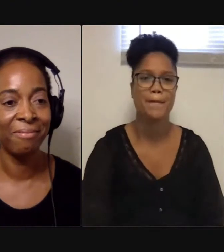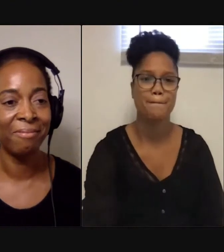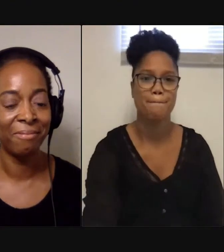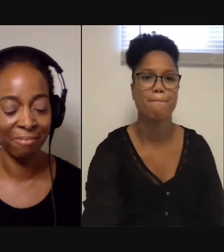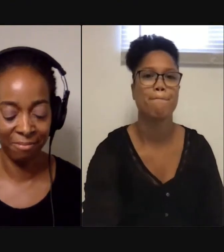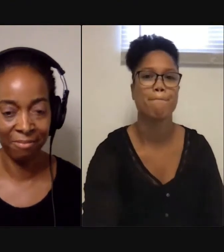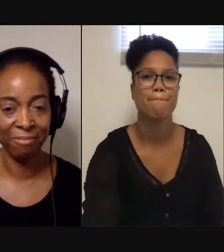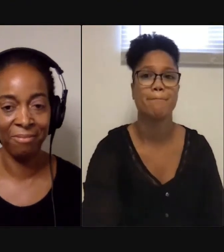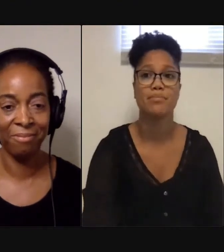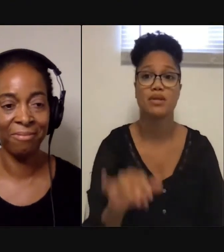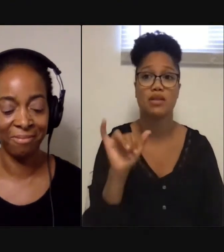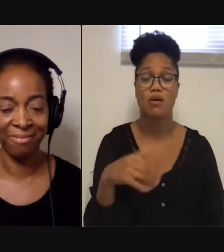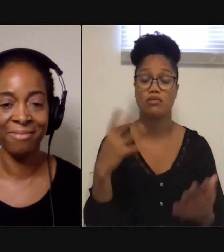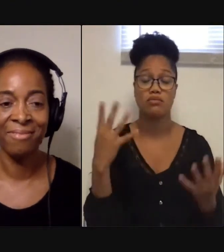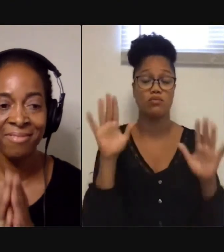That was wonderful, Yona.